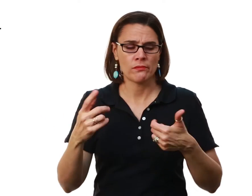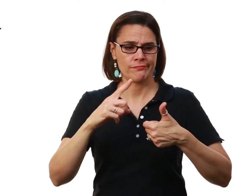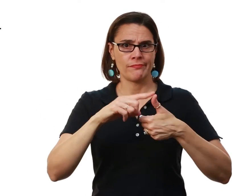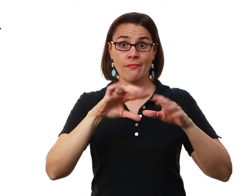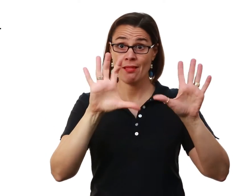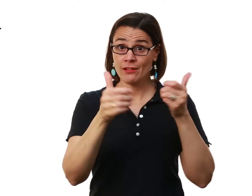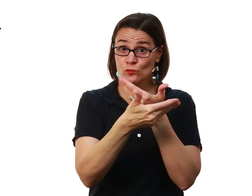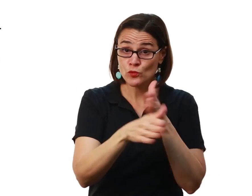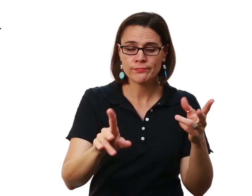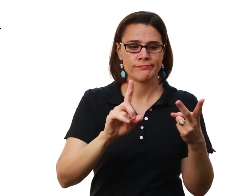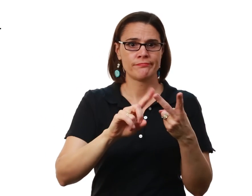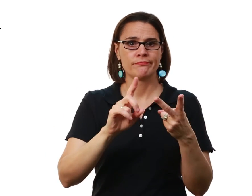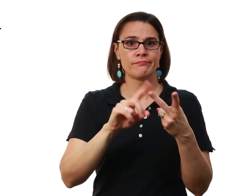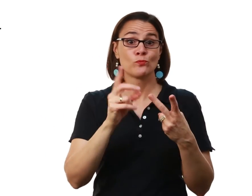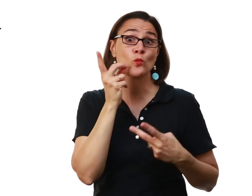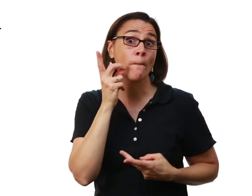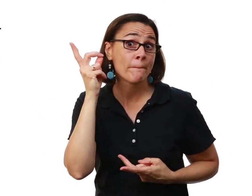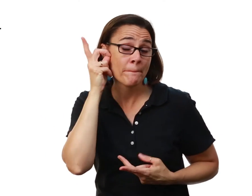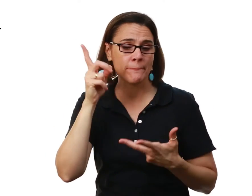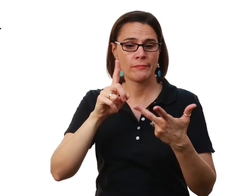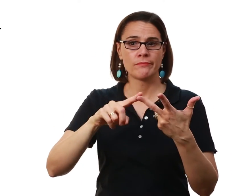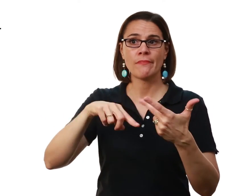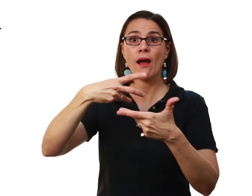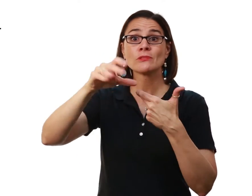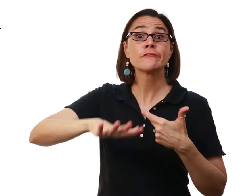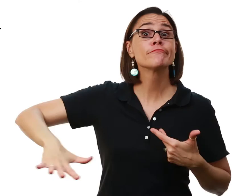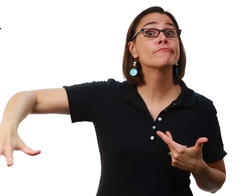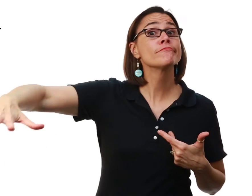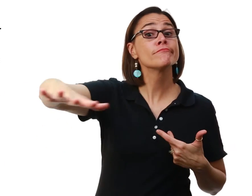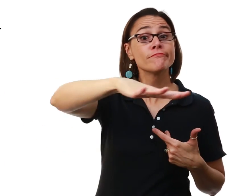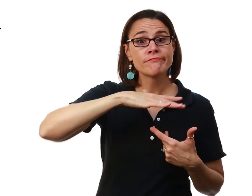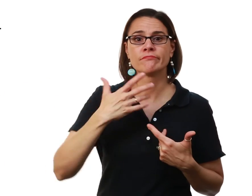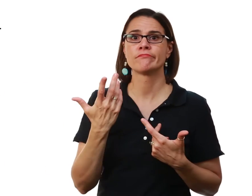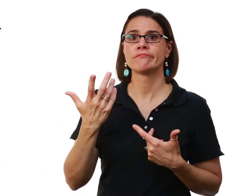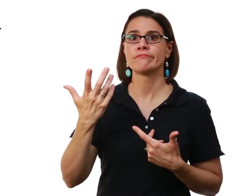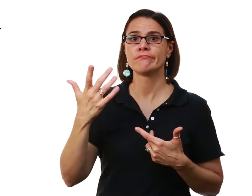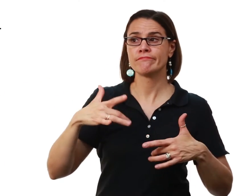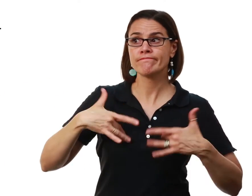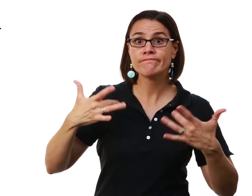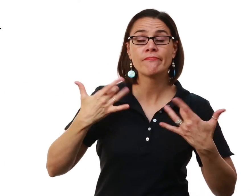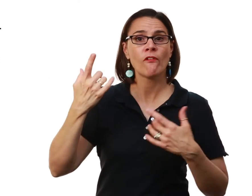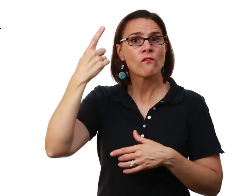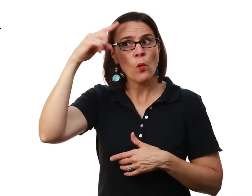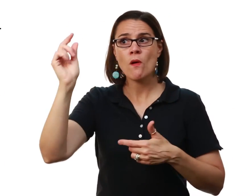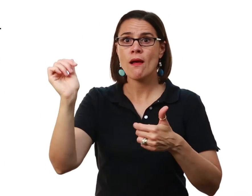means that we are going to be signing in the classrooms We are going to be signing in the residence hall Out in common spaces At different events like for